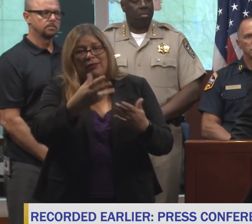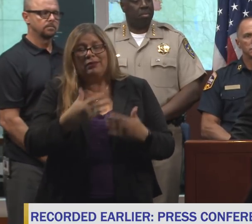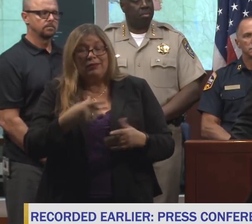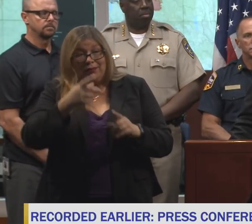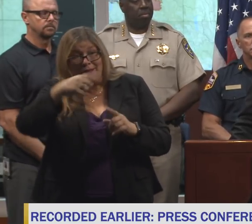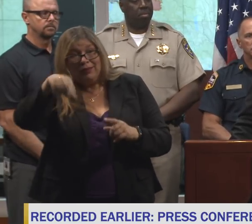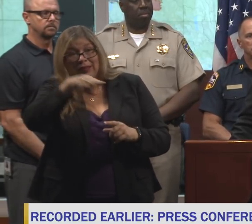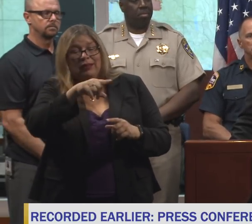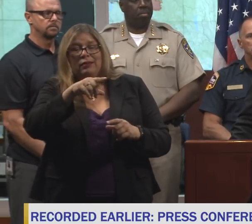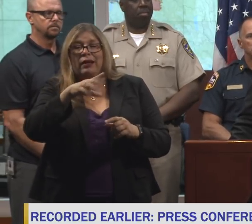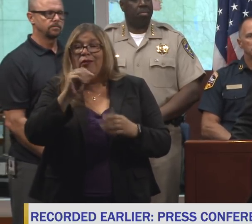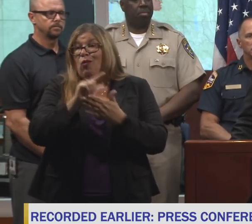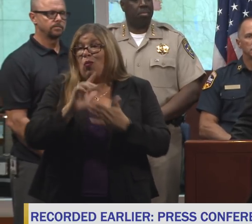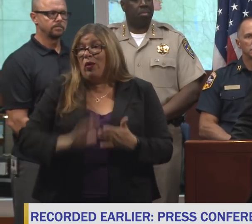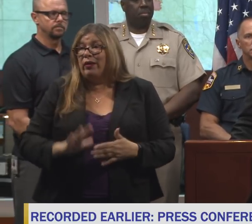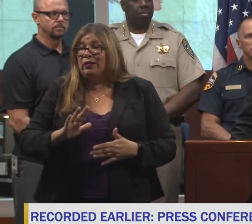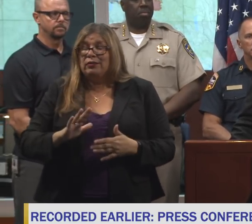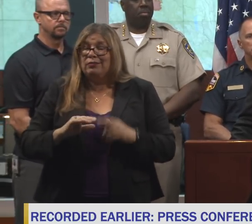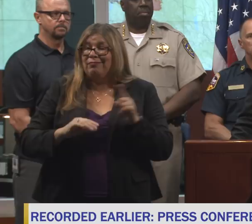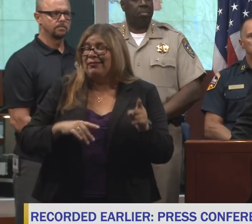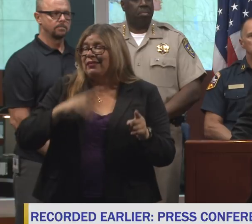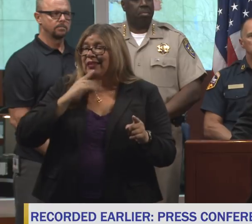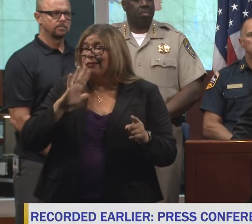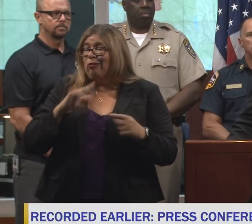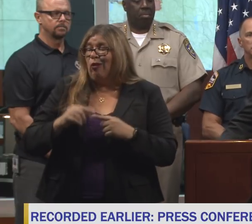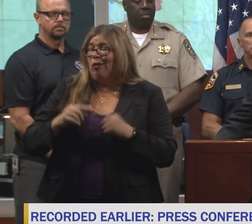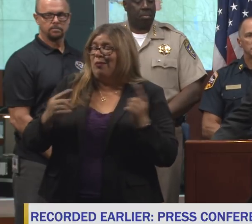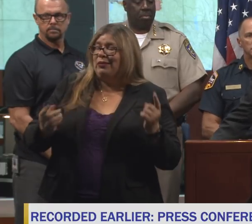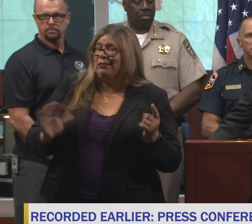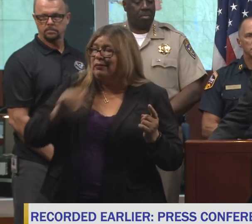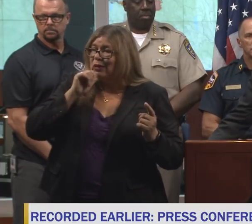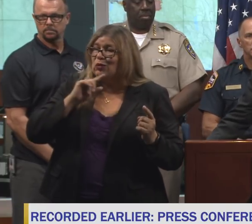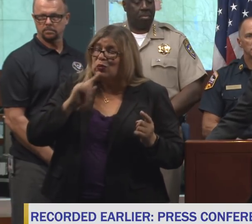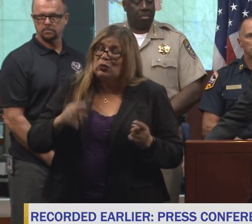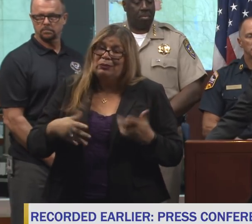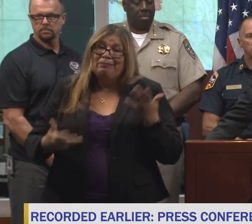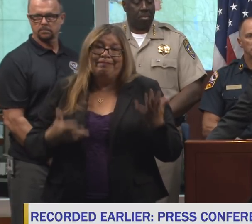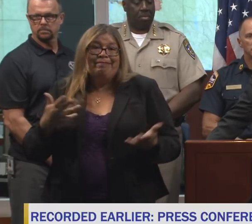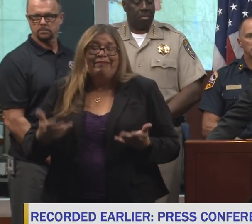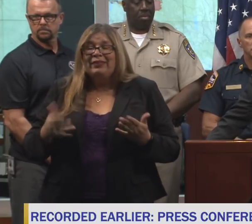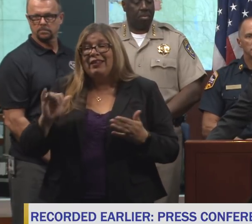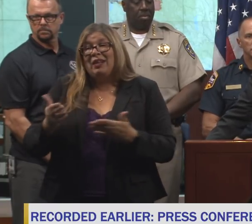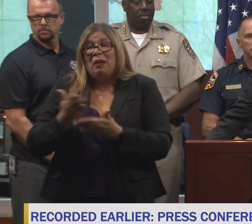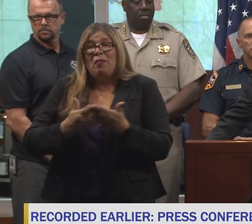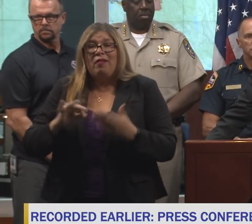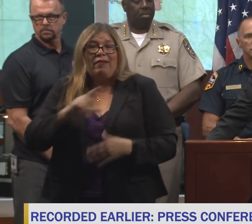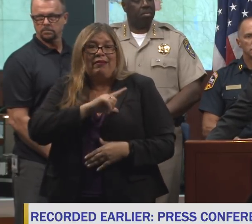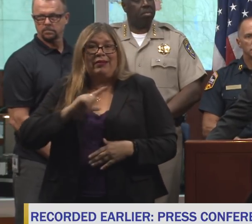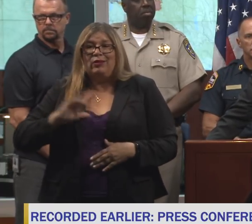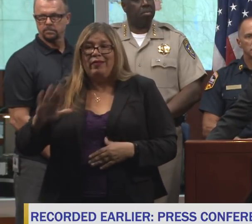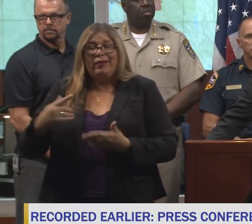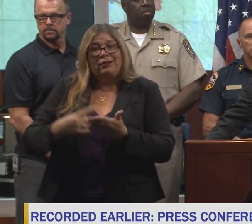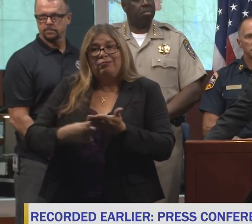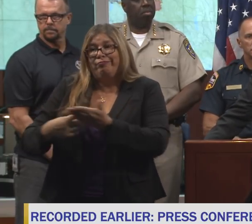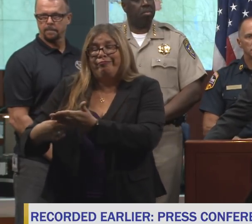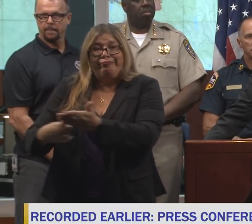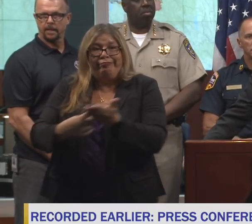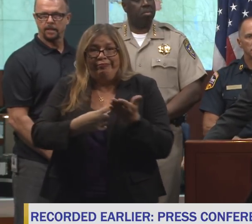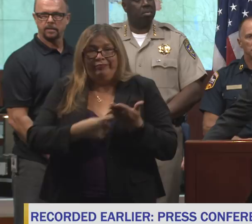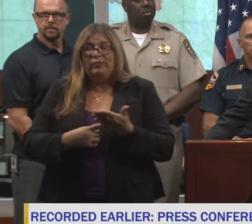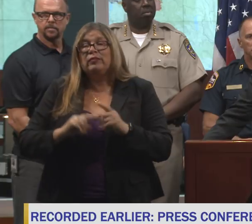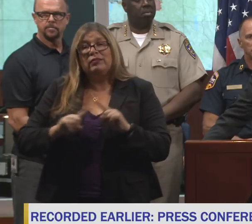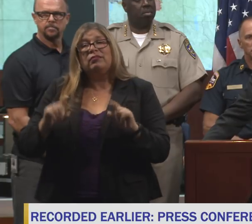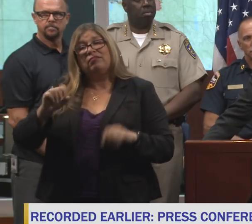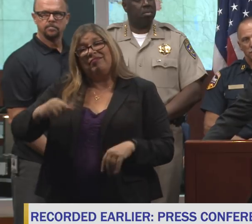benefit say the opposite. So these are part of the legislative debate, but there is